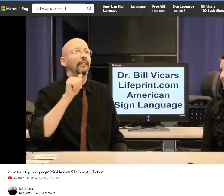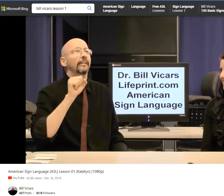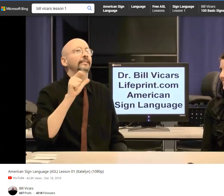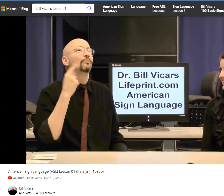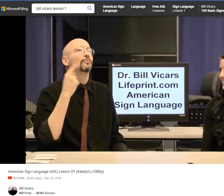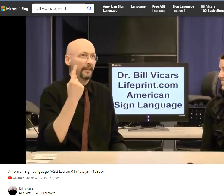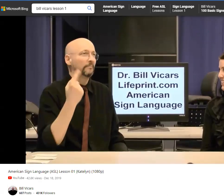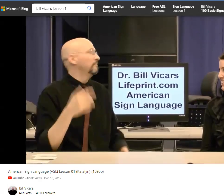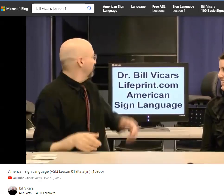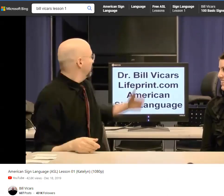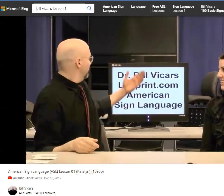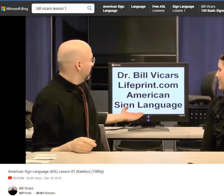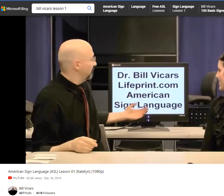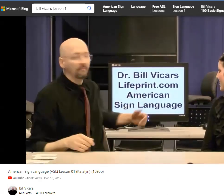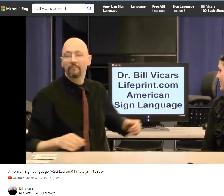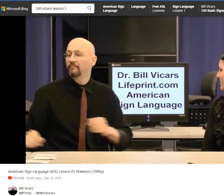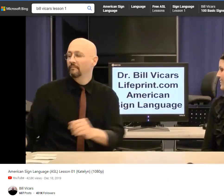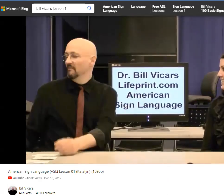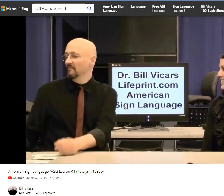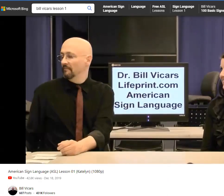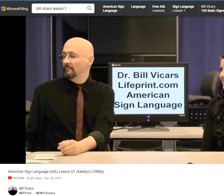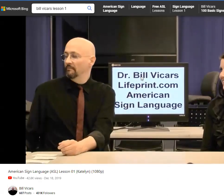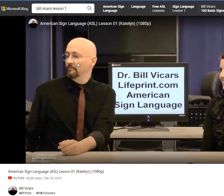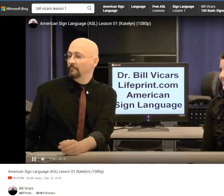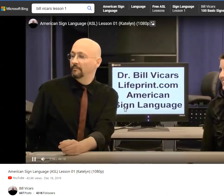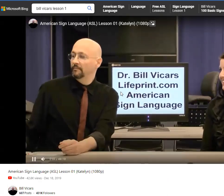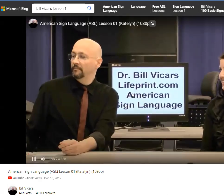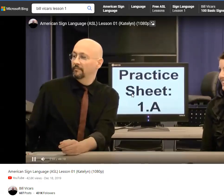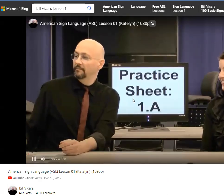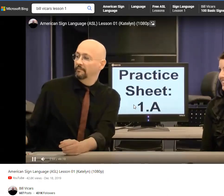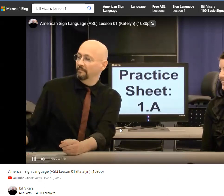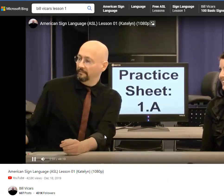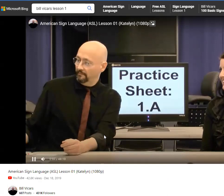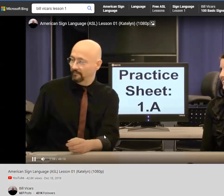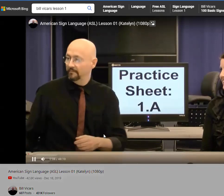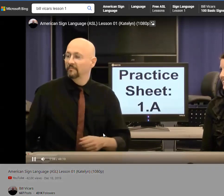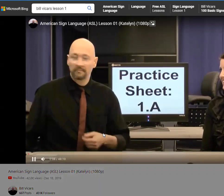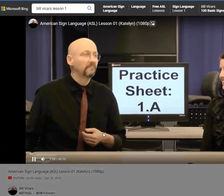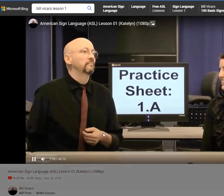He's saying his name is Bill Vickers. He's the one who put this together.